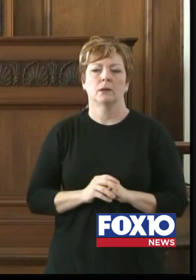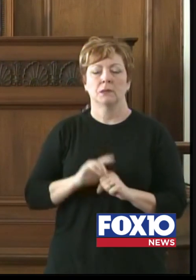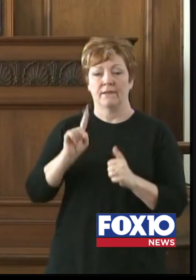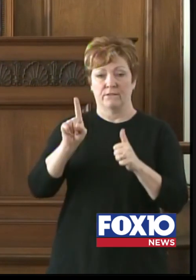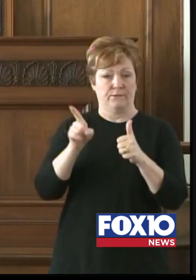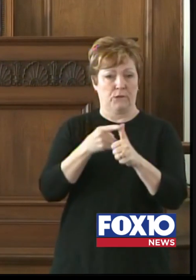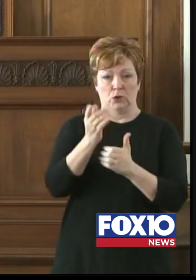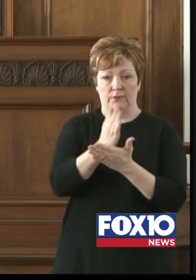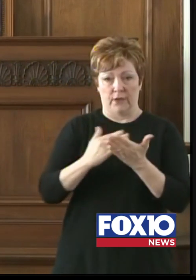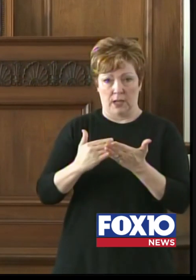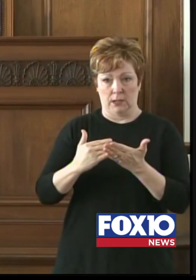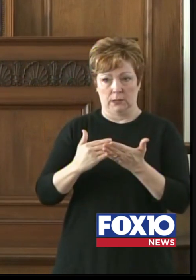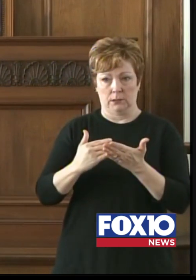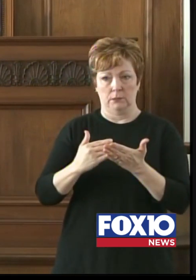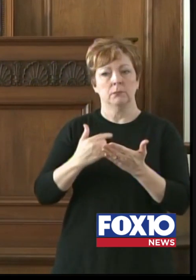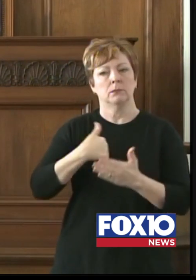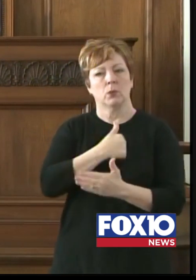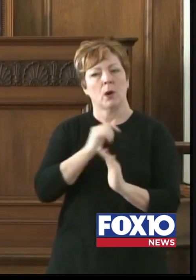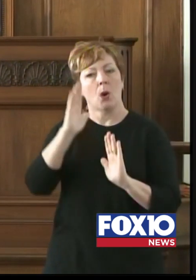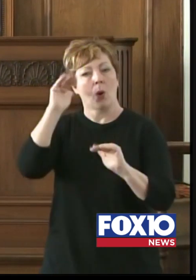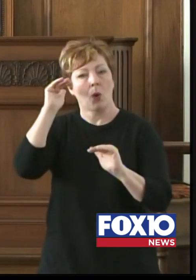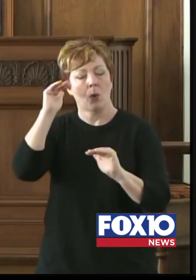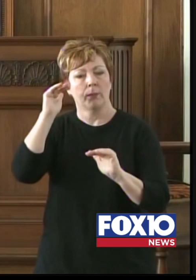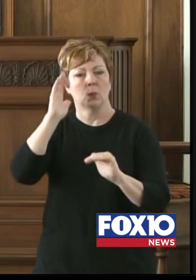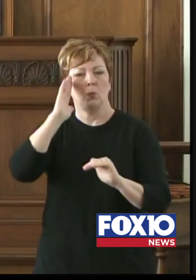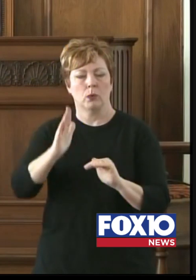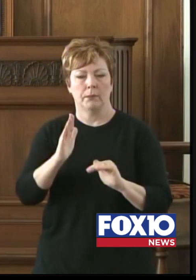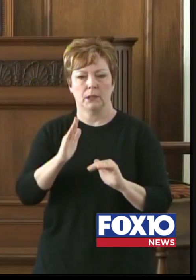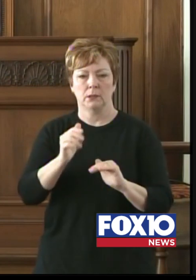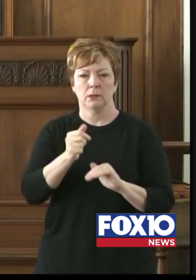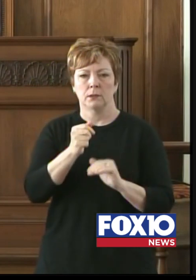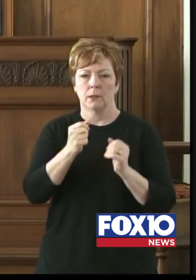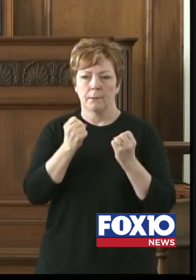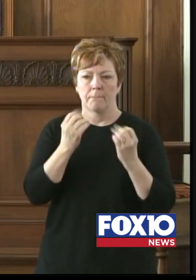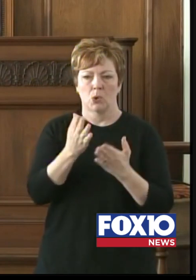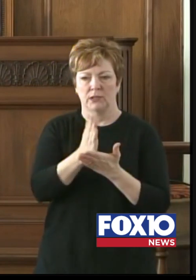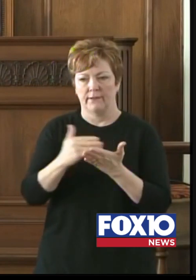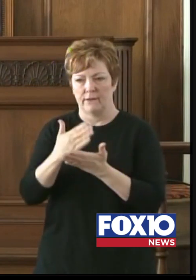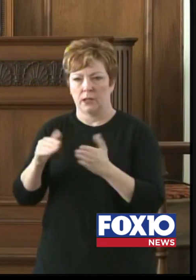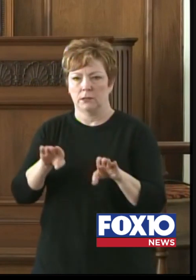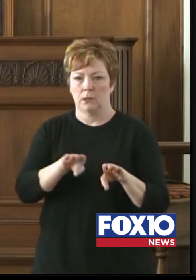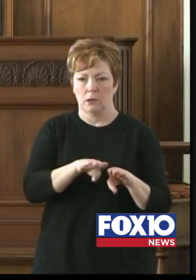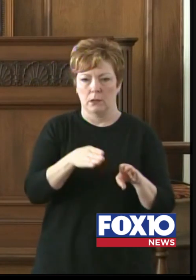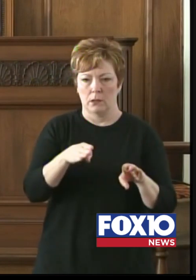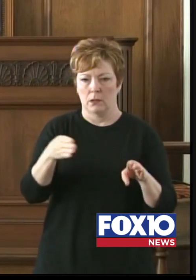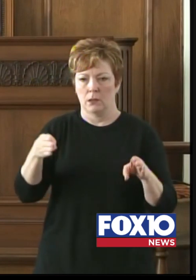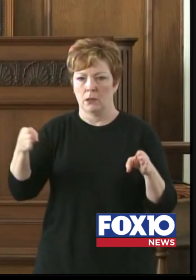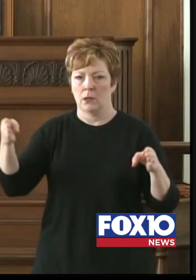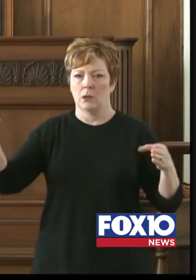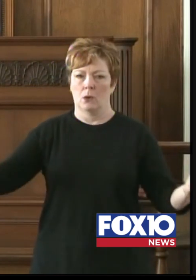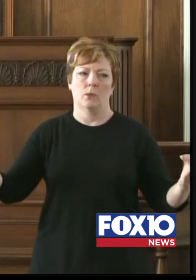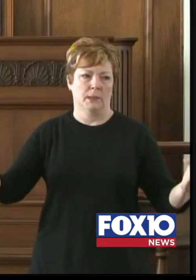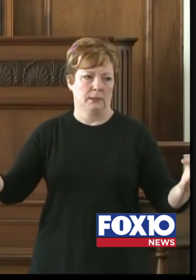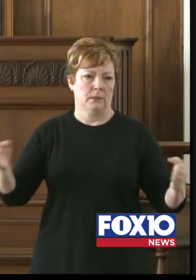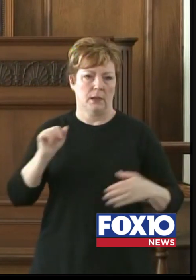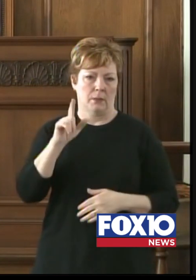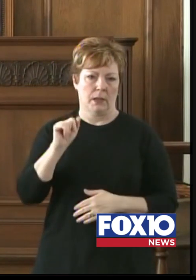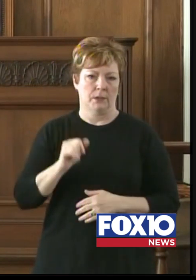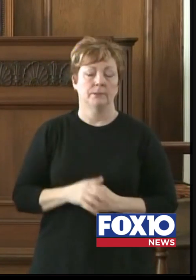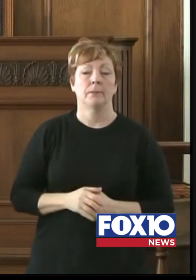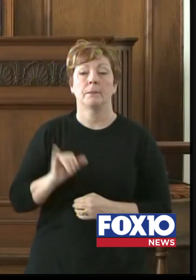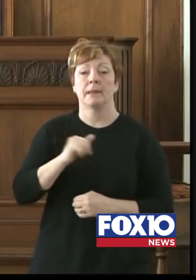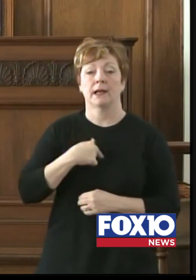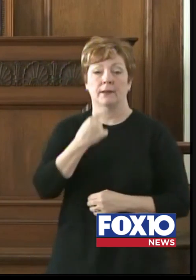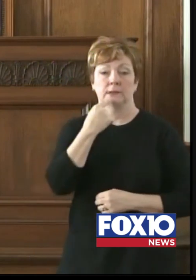what we hope and expect will be a multi-phase reopening of our state. And as I've said repeatedly,